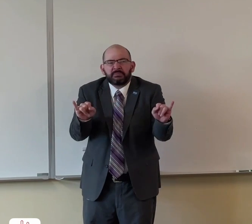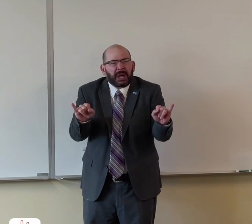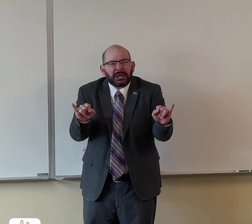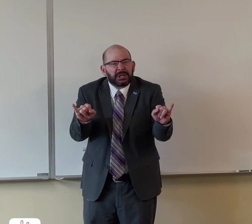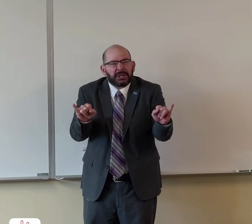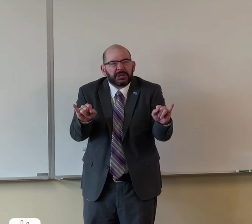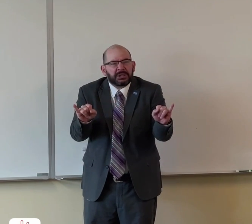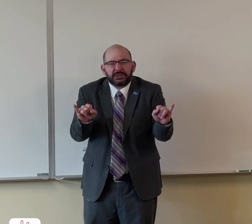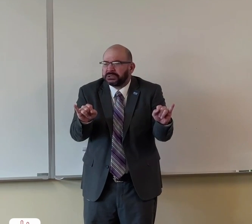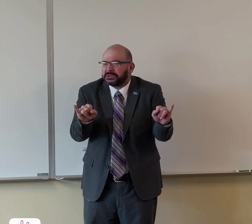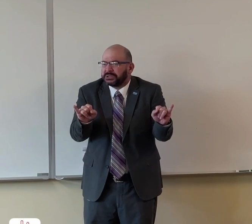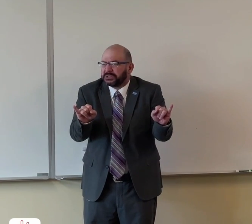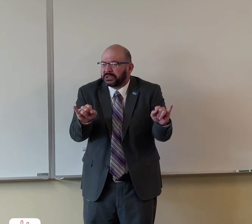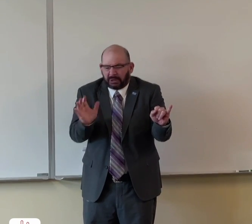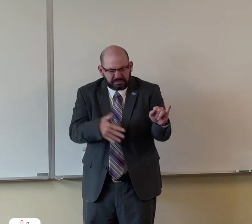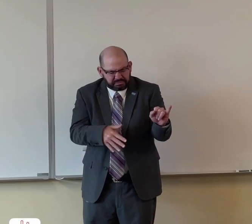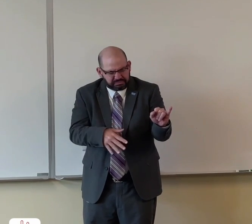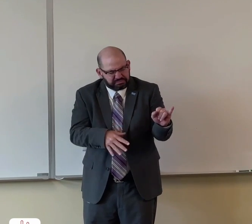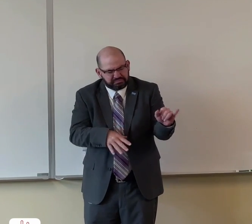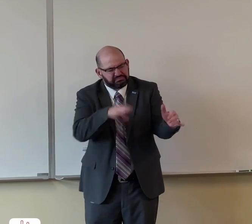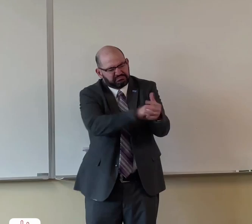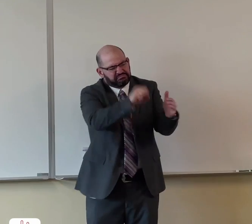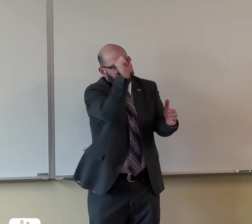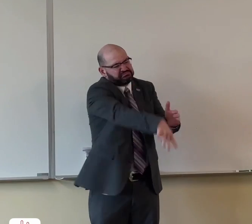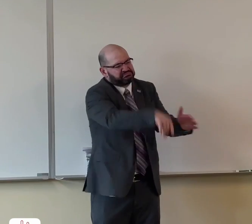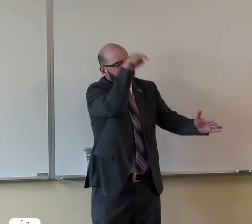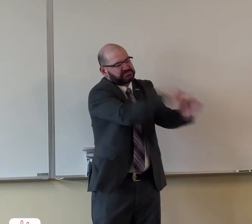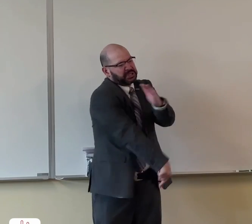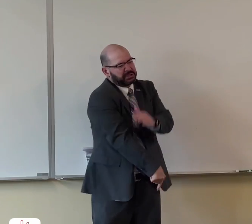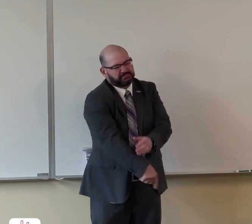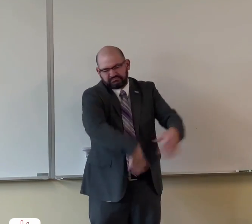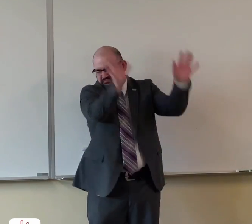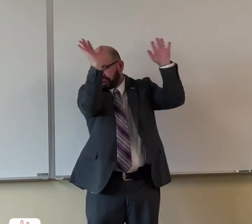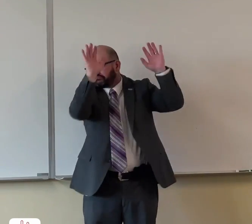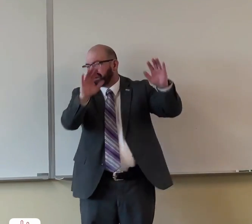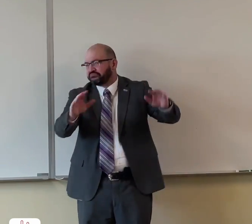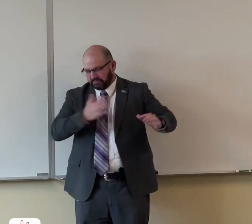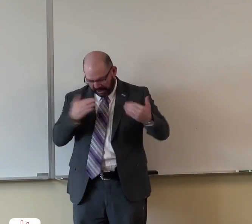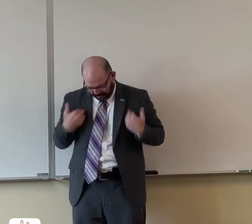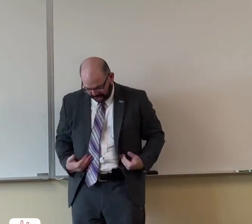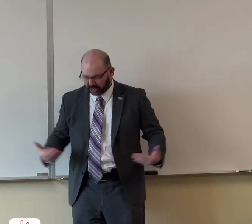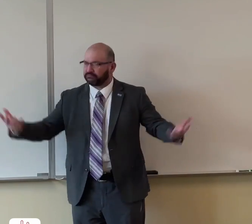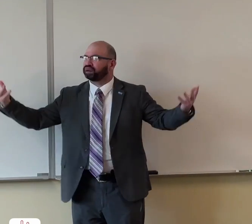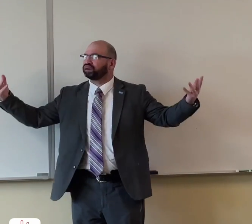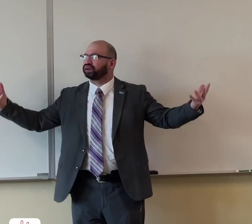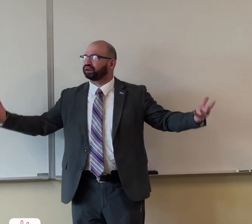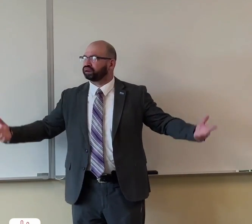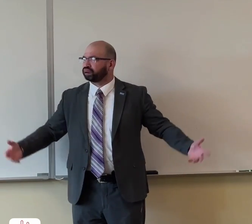It's not independent of me. I can just get rid of it. It's my body.